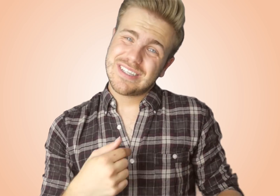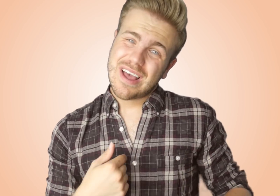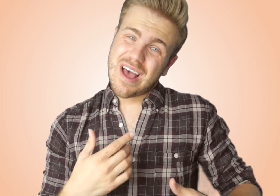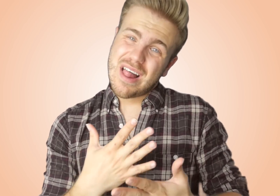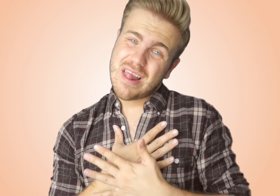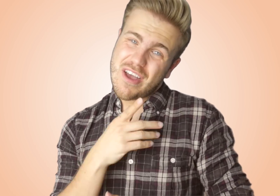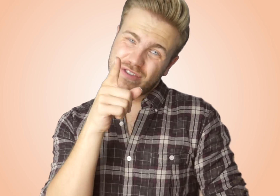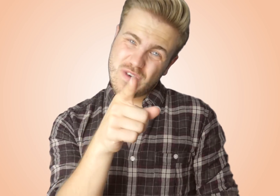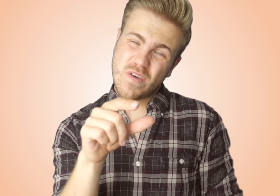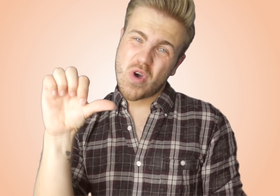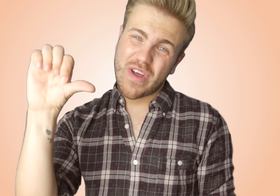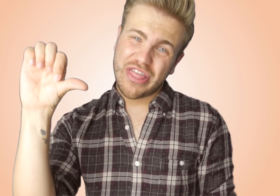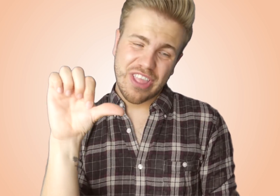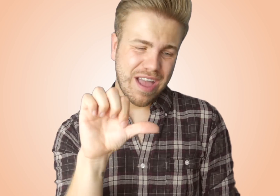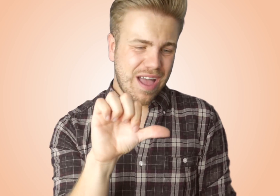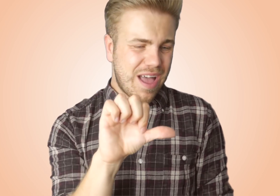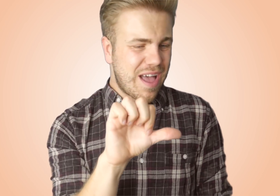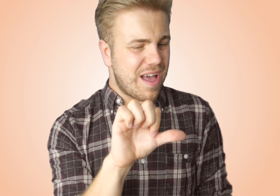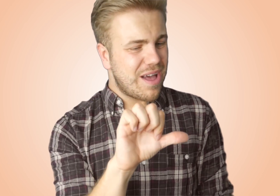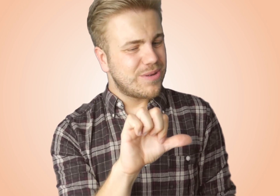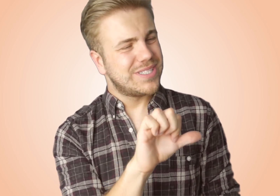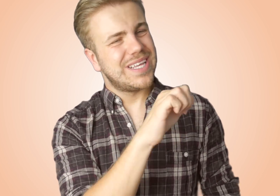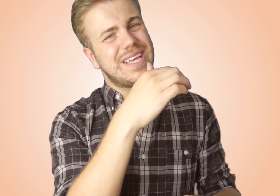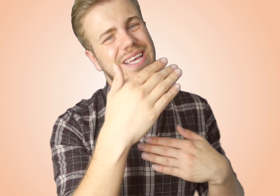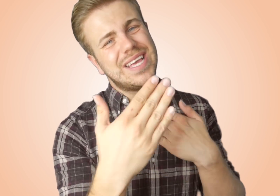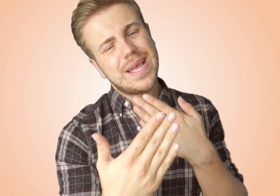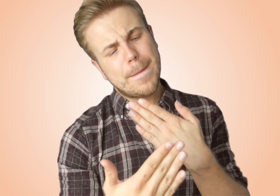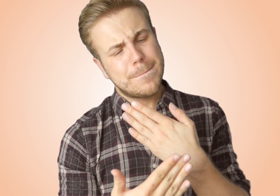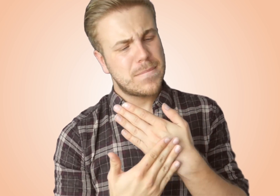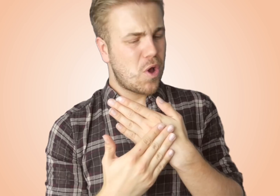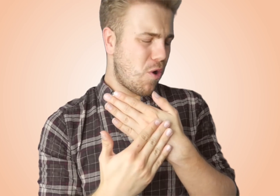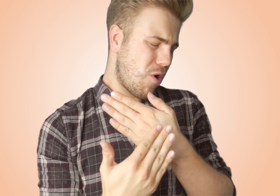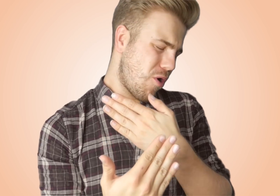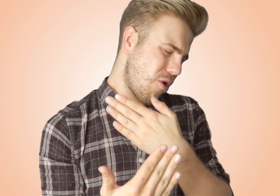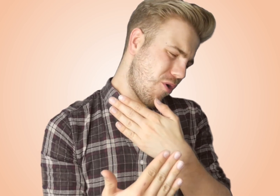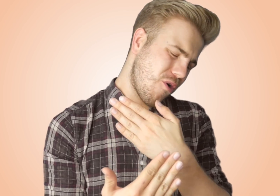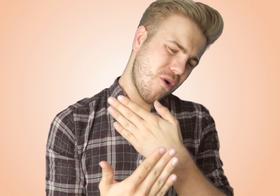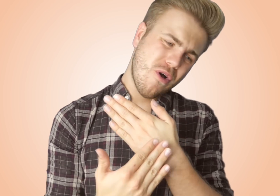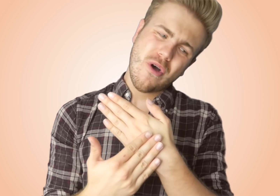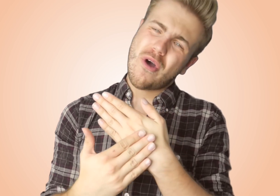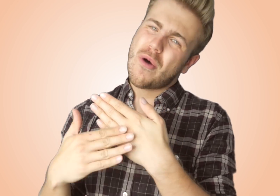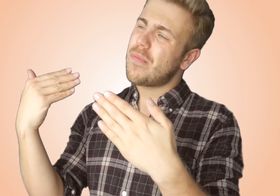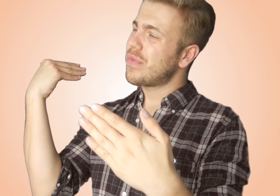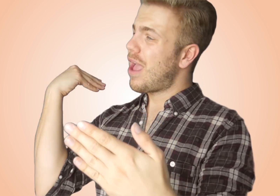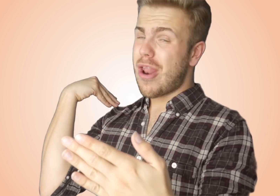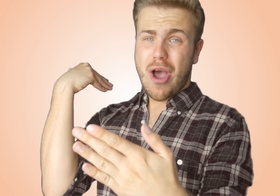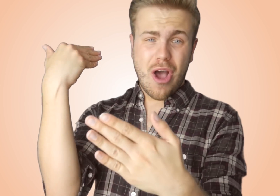I'll love you for a thousand more And